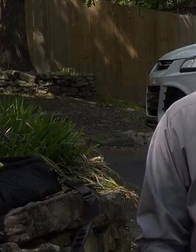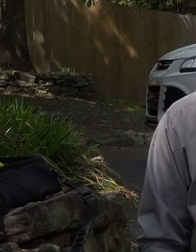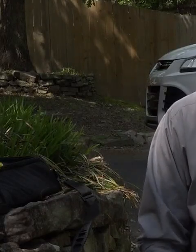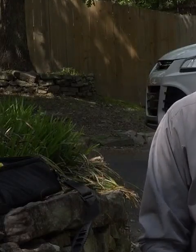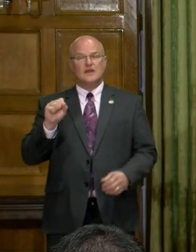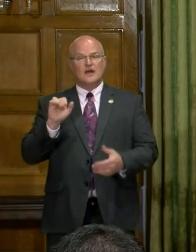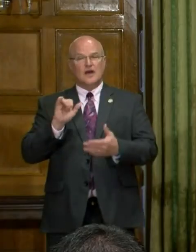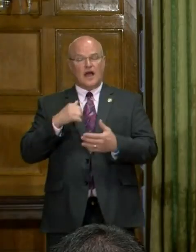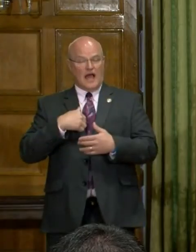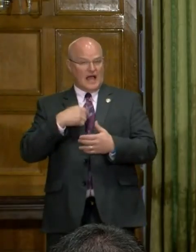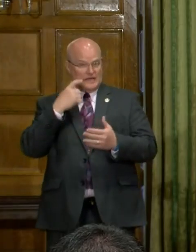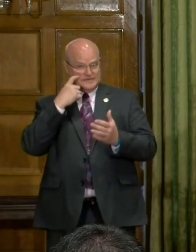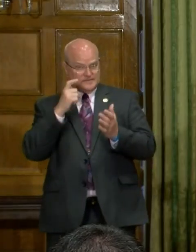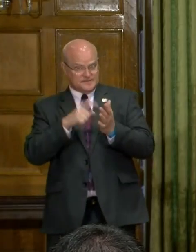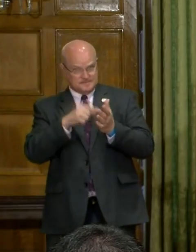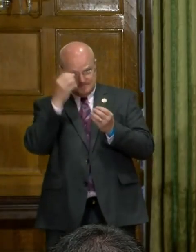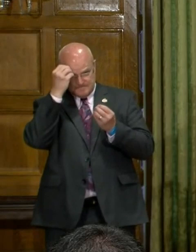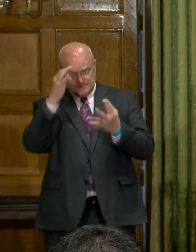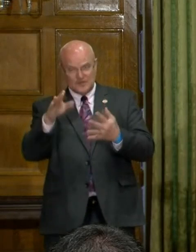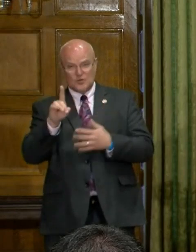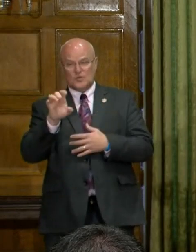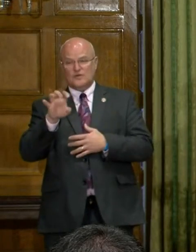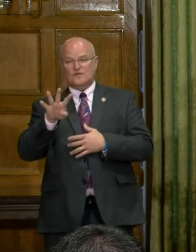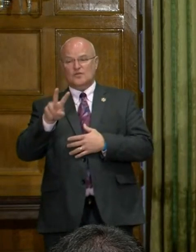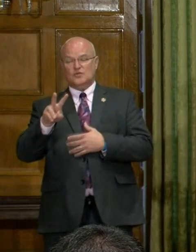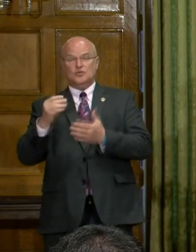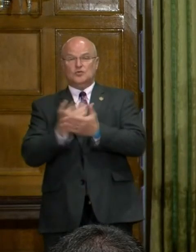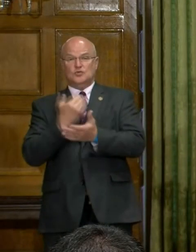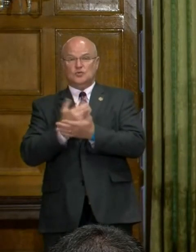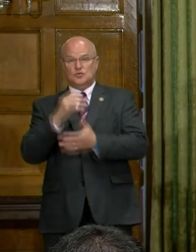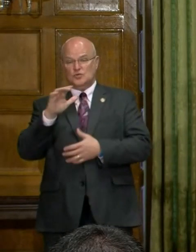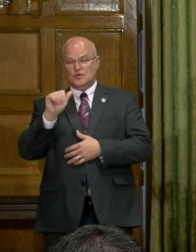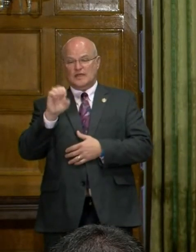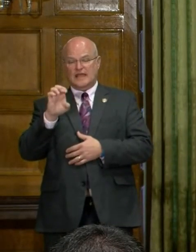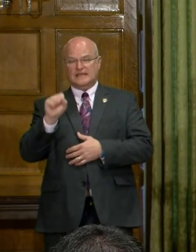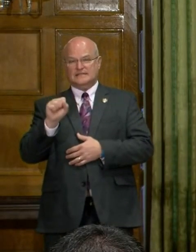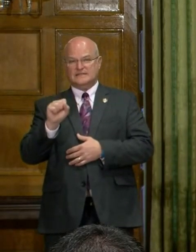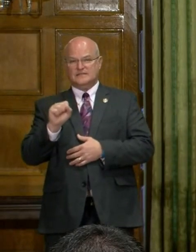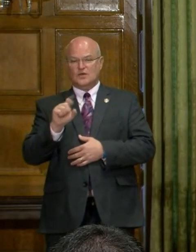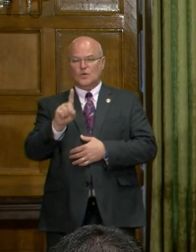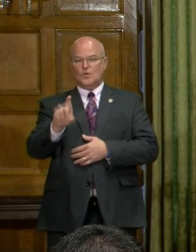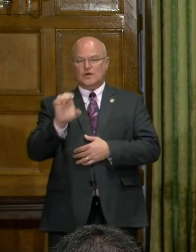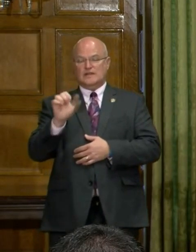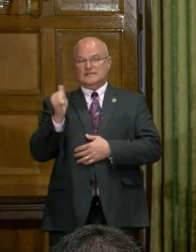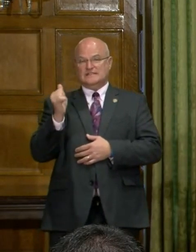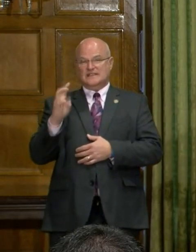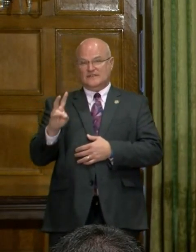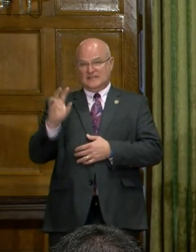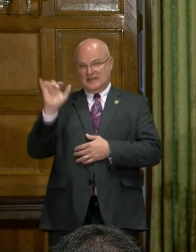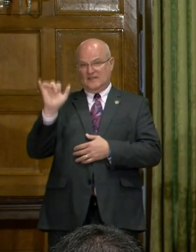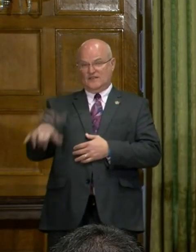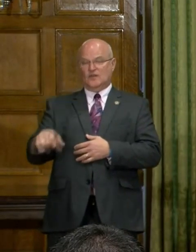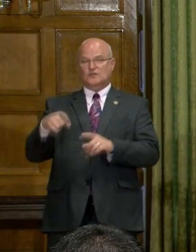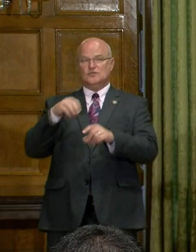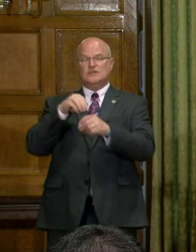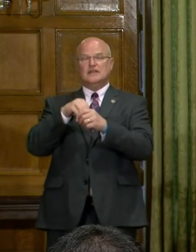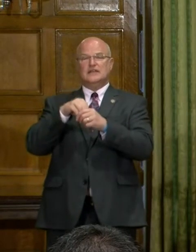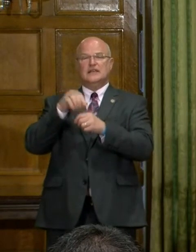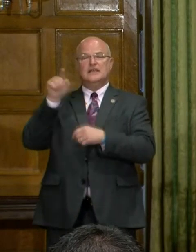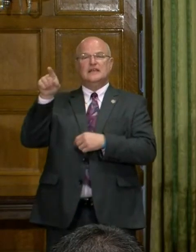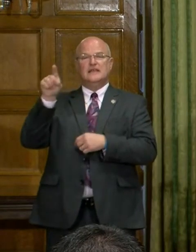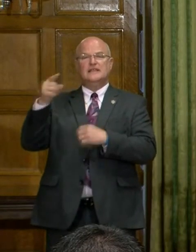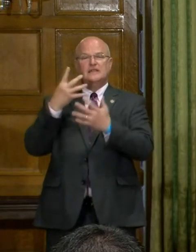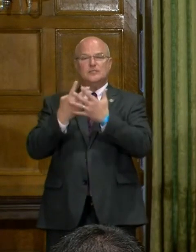on the outside. Note that of the 142 new cases, 117 of those cases are in the